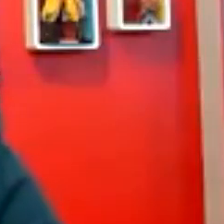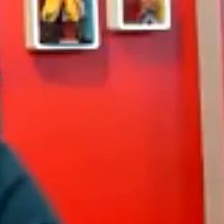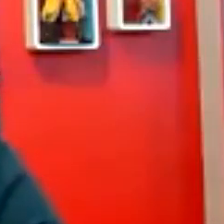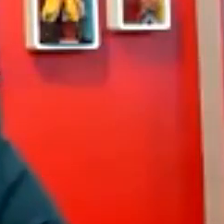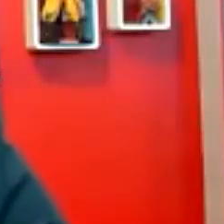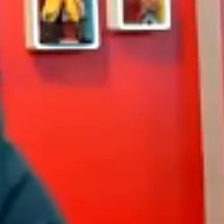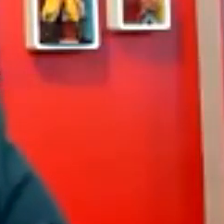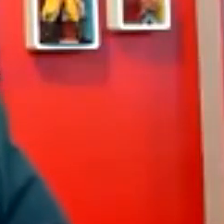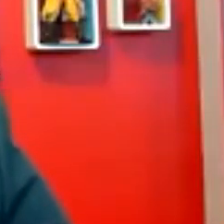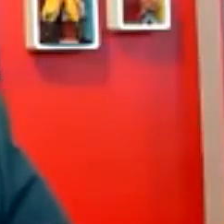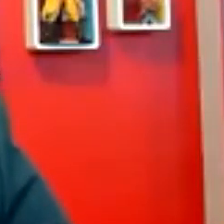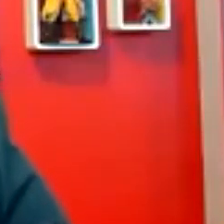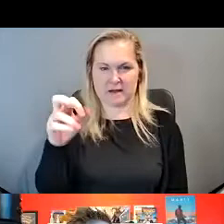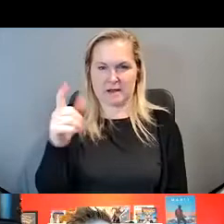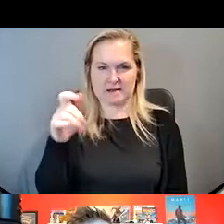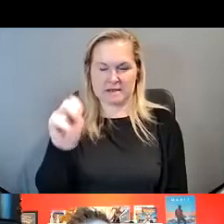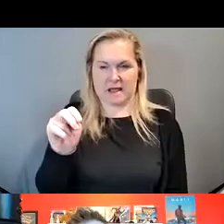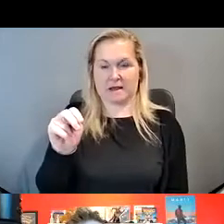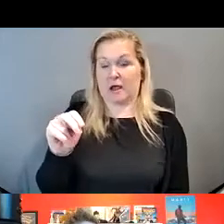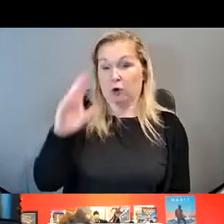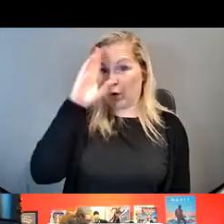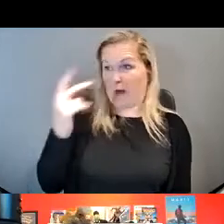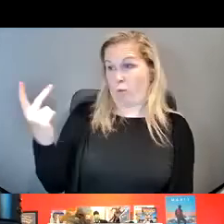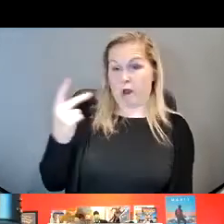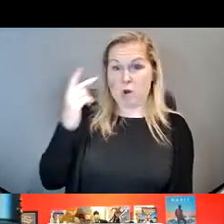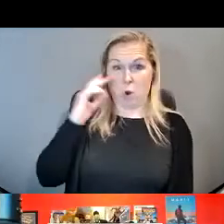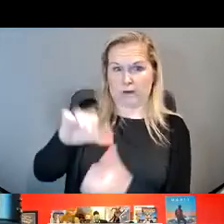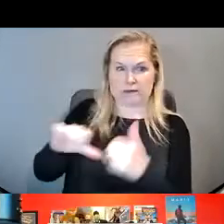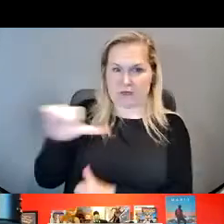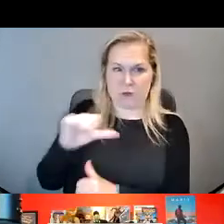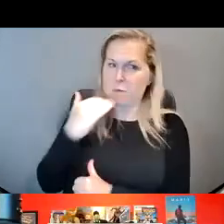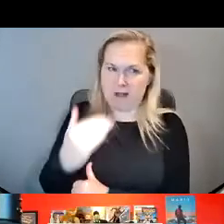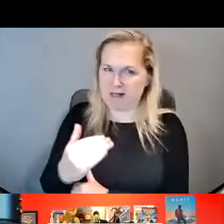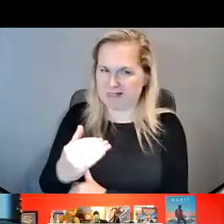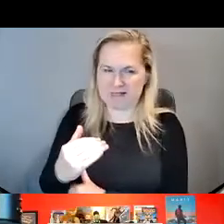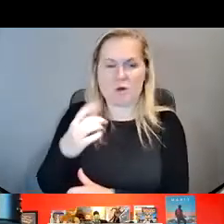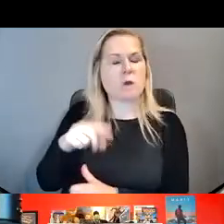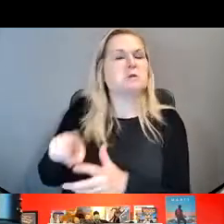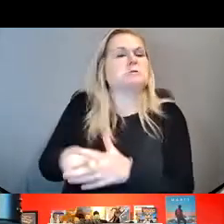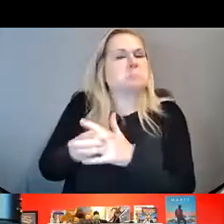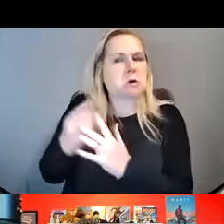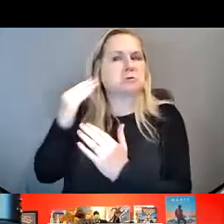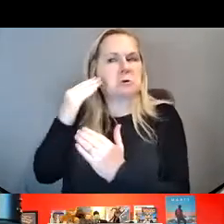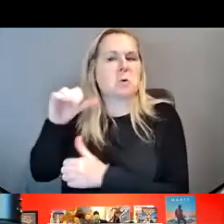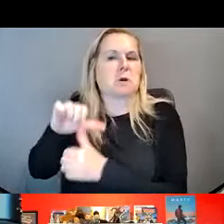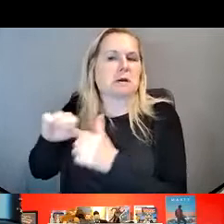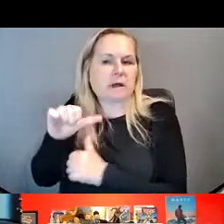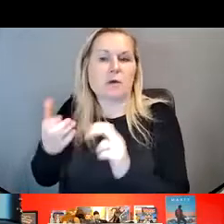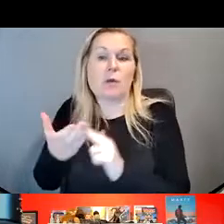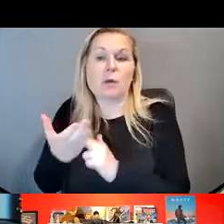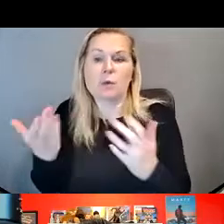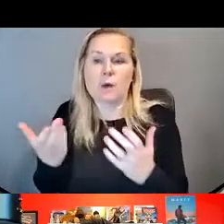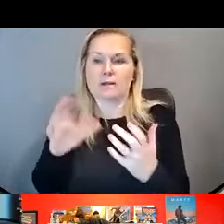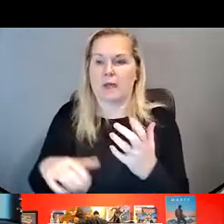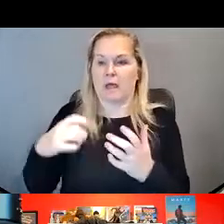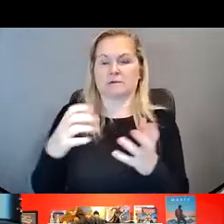Goodson. Now, Emily and I don't really know each other as well. We started to get to know each other, actually, through a